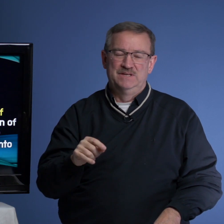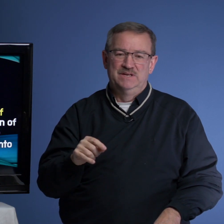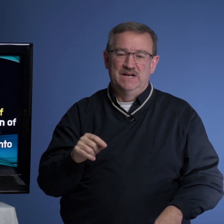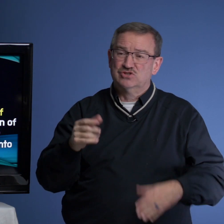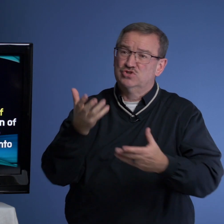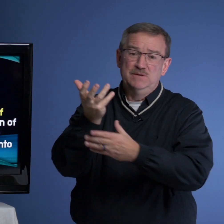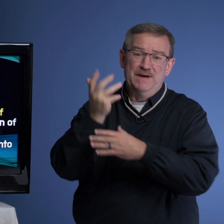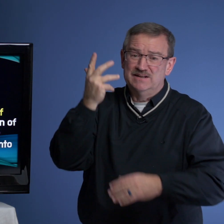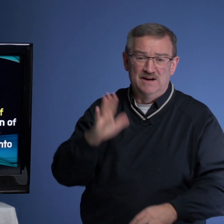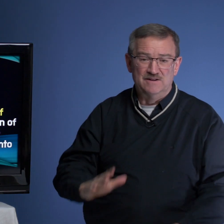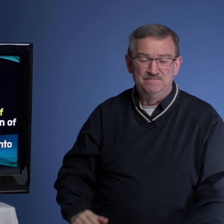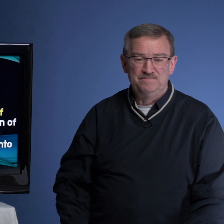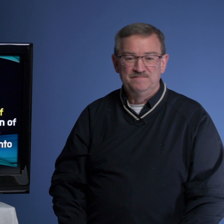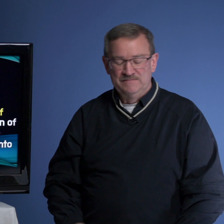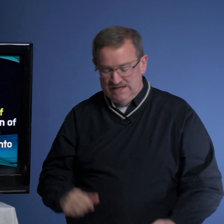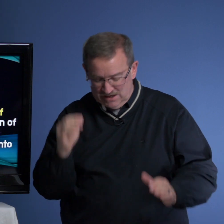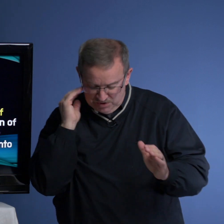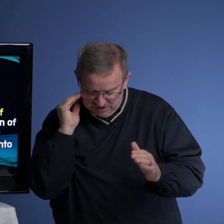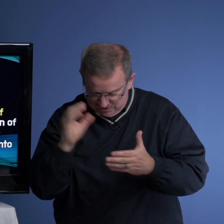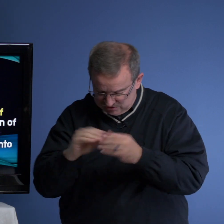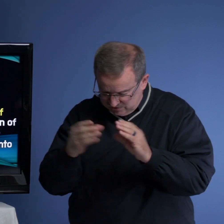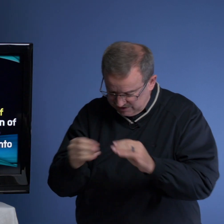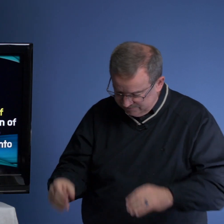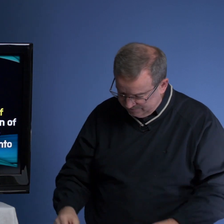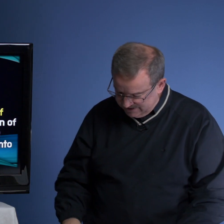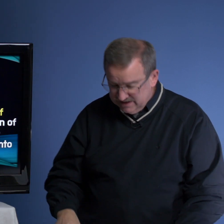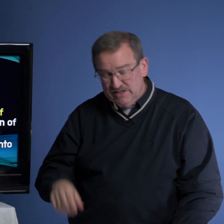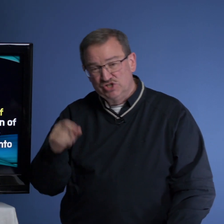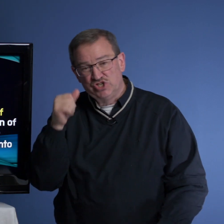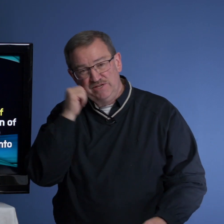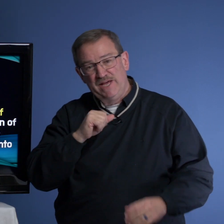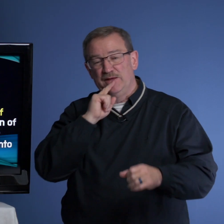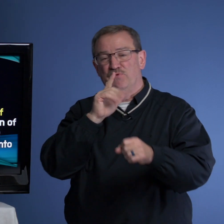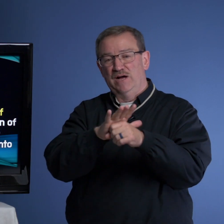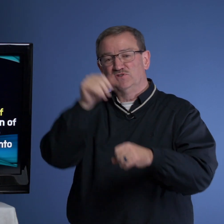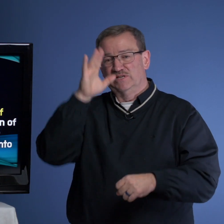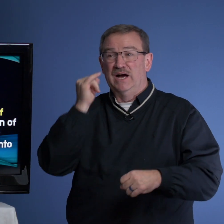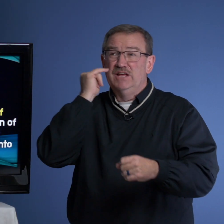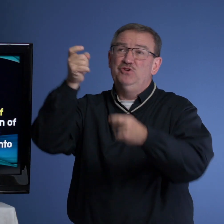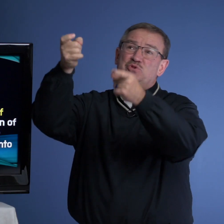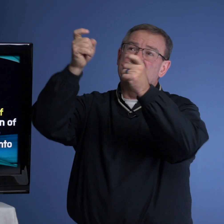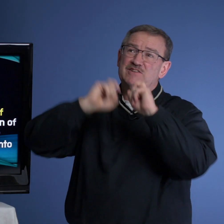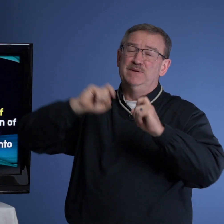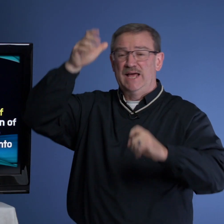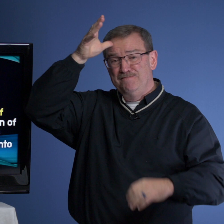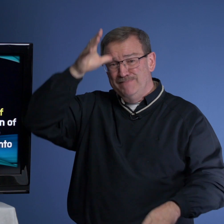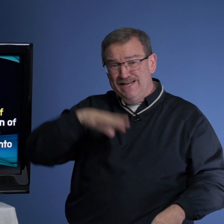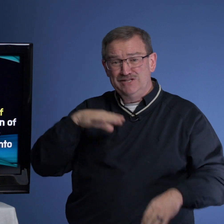And so she begged God. And we know the story. She made a promise to God. If you would give me a man